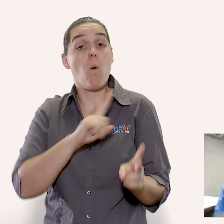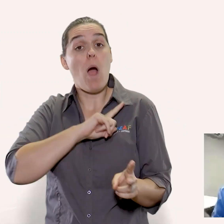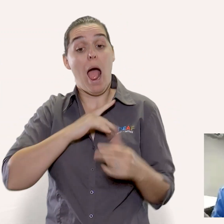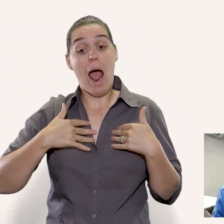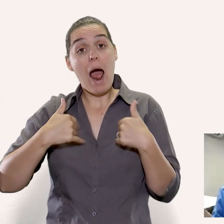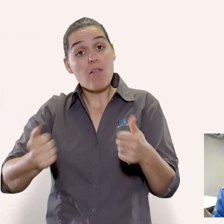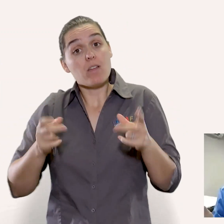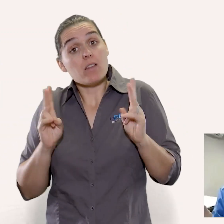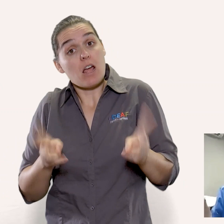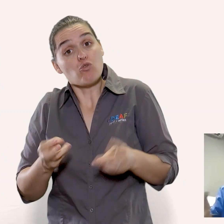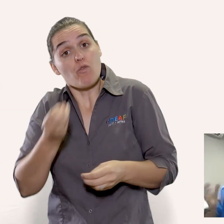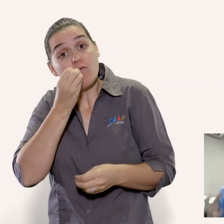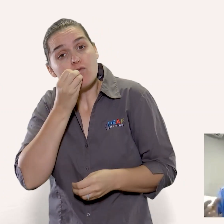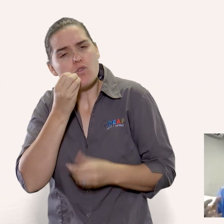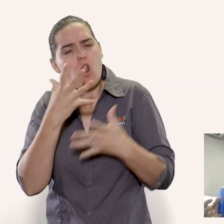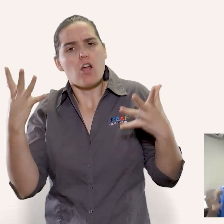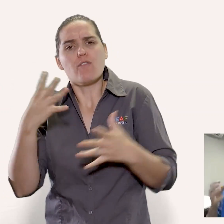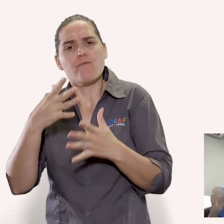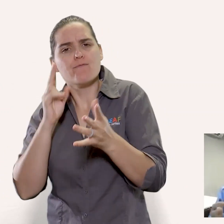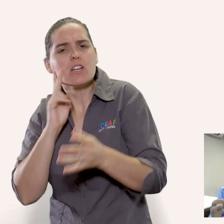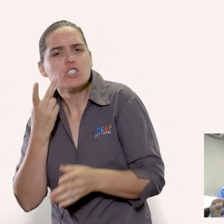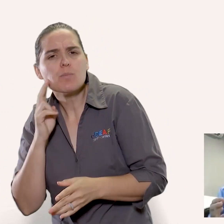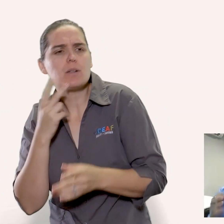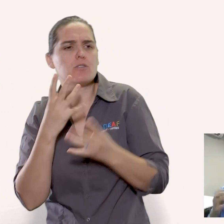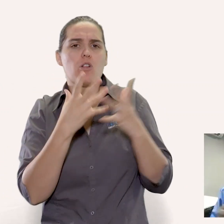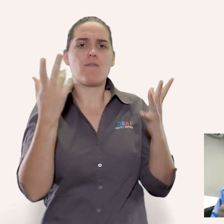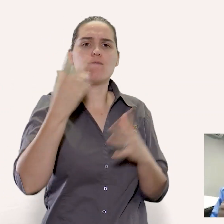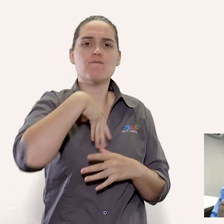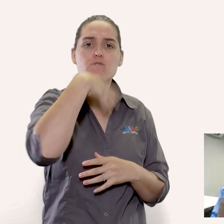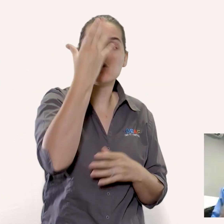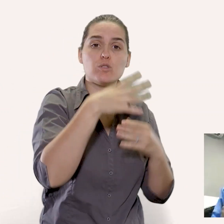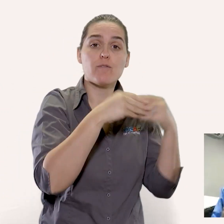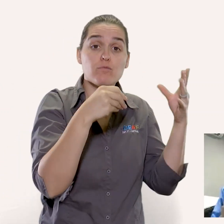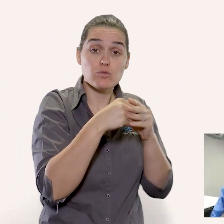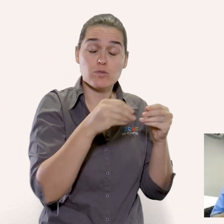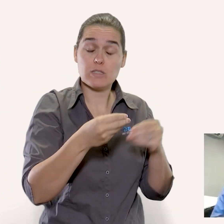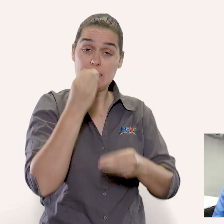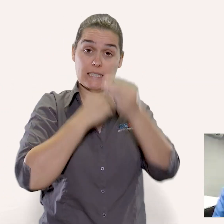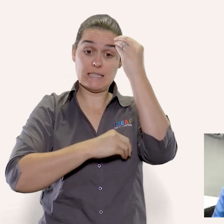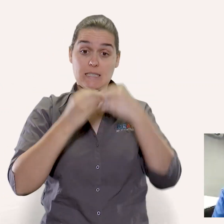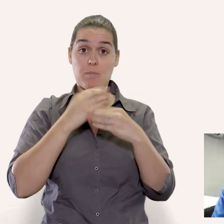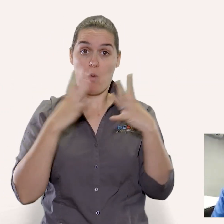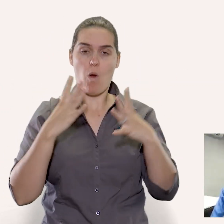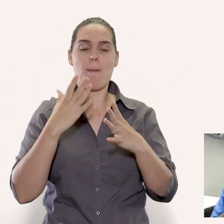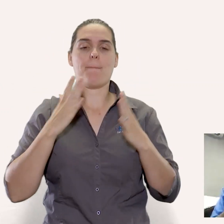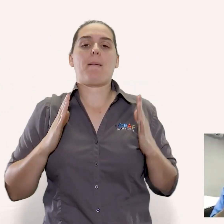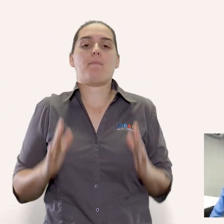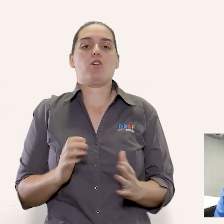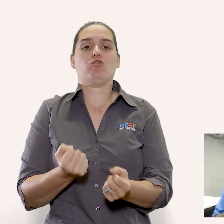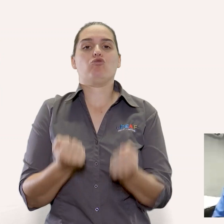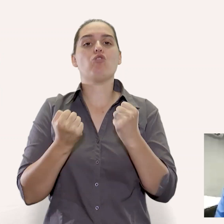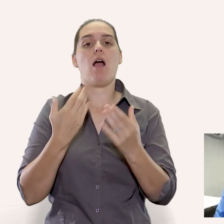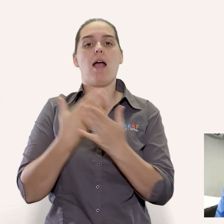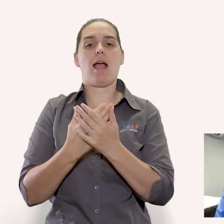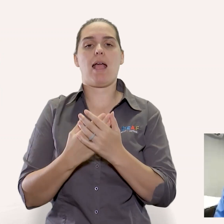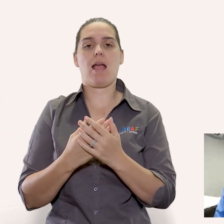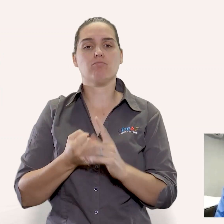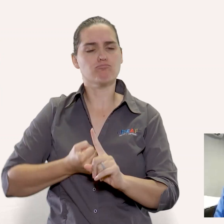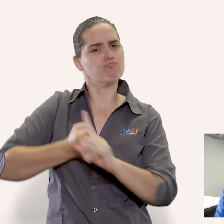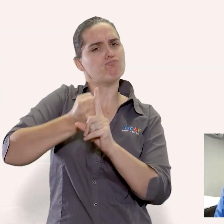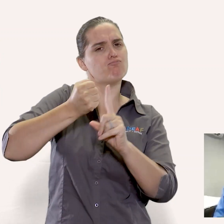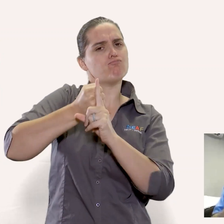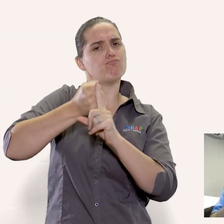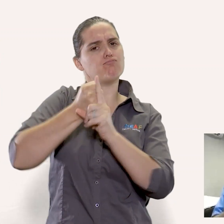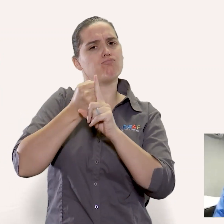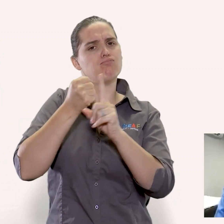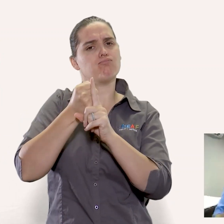a strong immune system that your body can do what it has to do and that is fight infection and maybe on this point i just want to